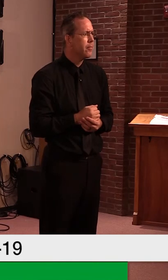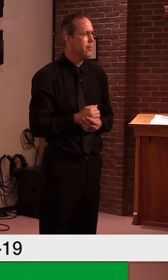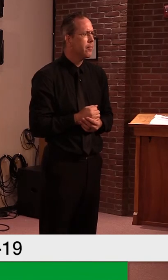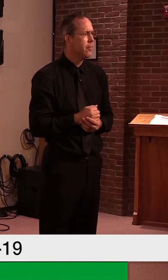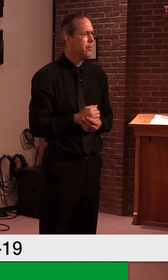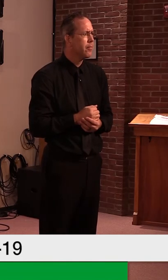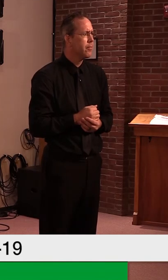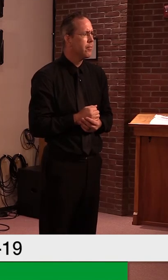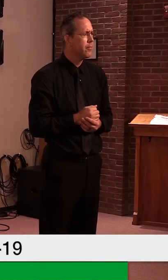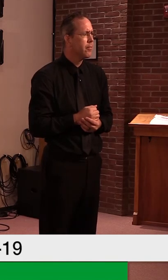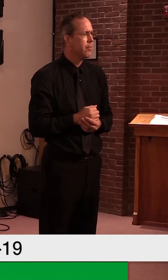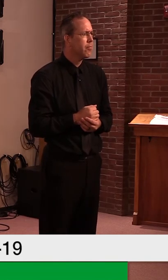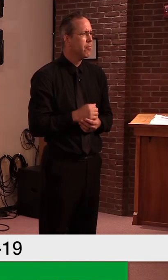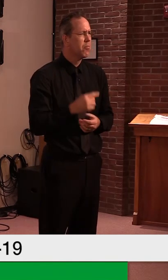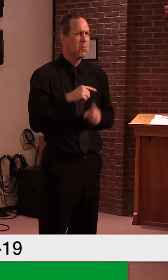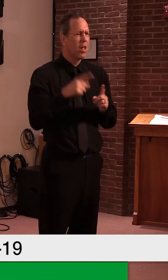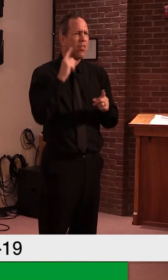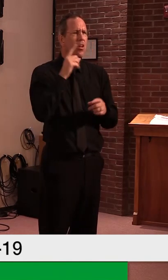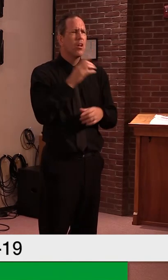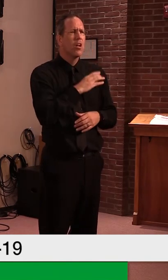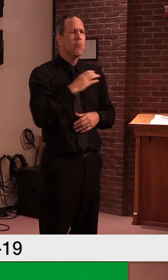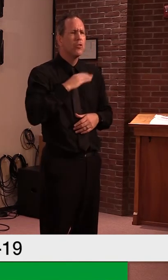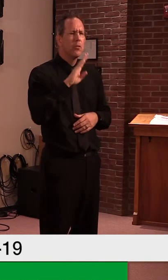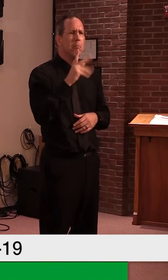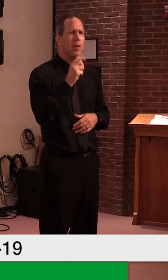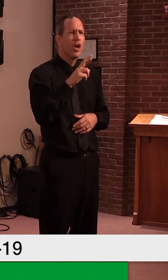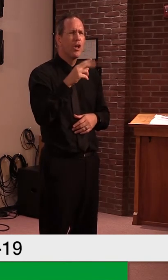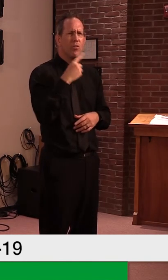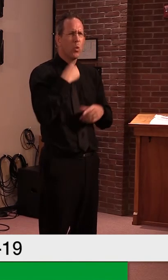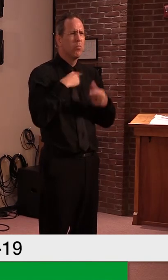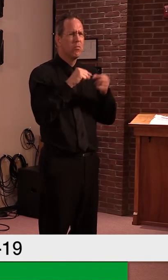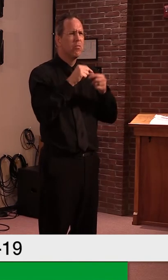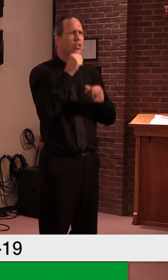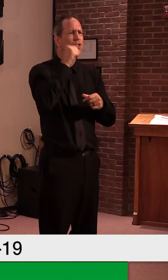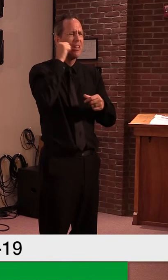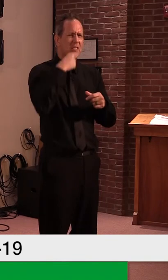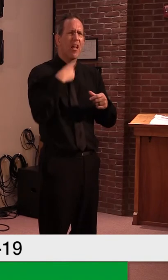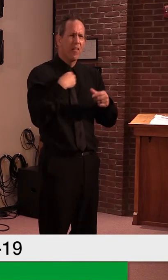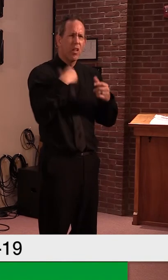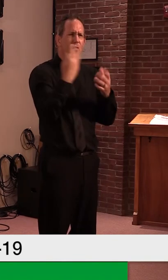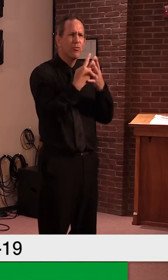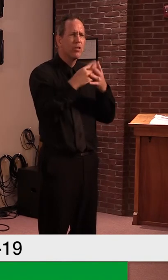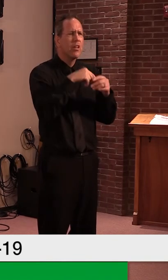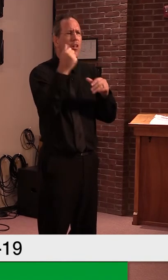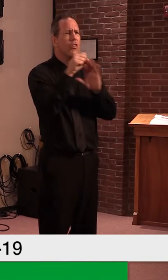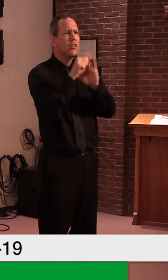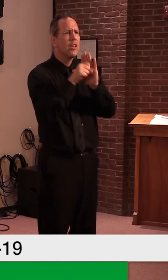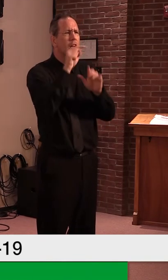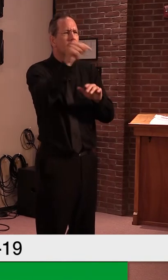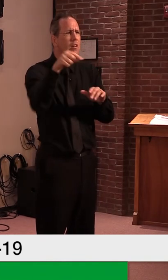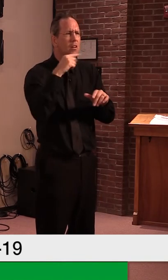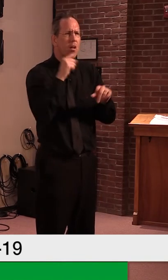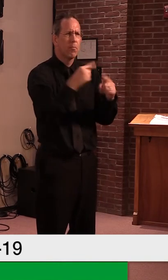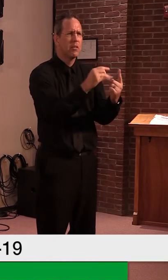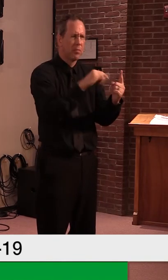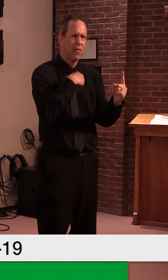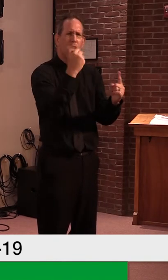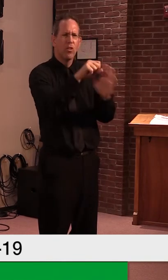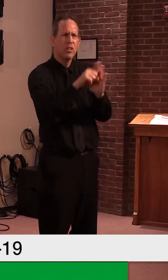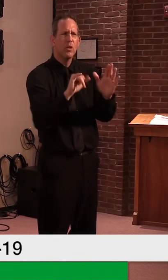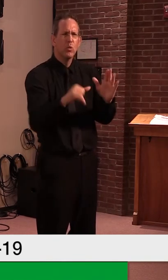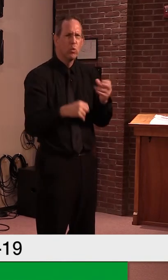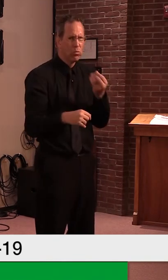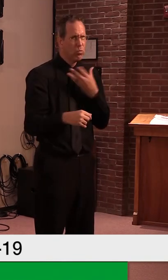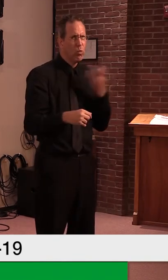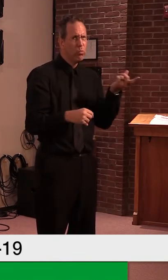may, it may be that, um, somebody is picked up in another part of the country of a parole virus.